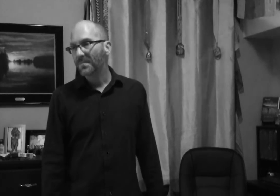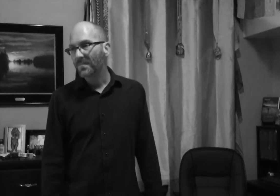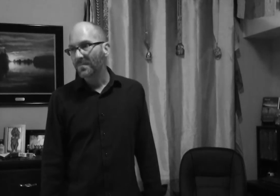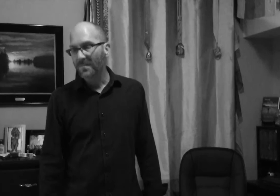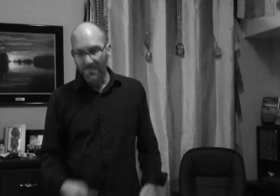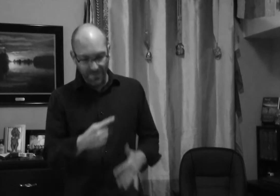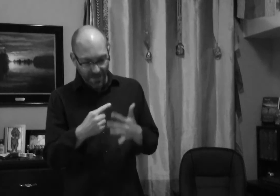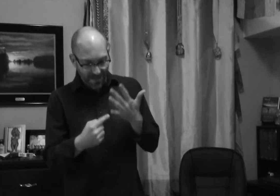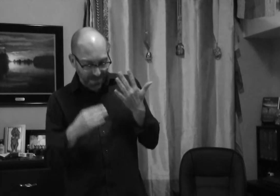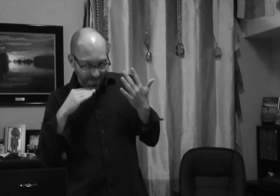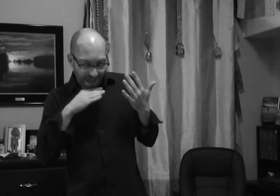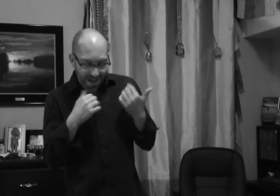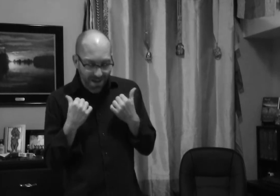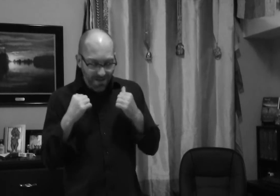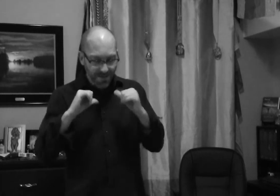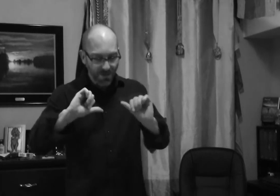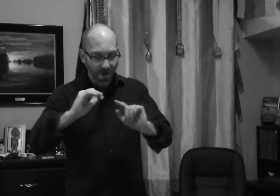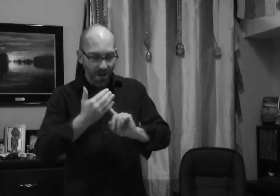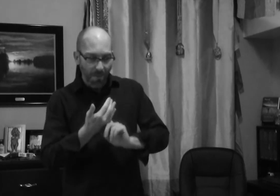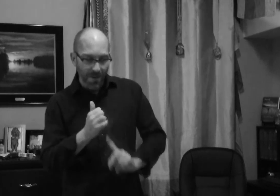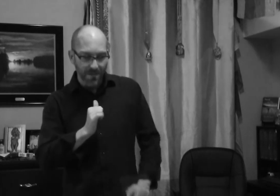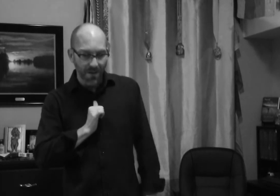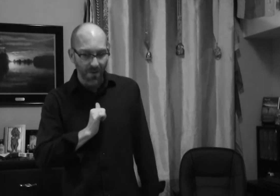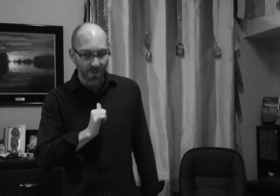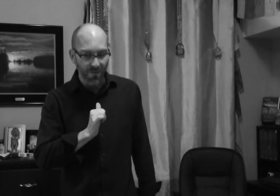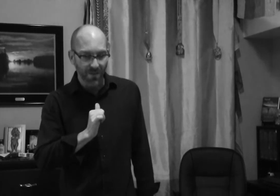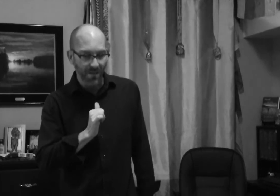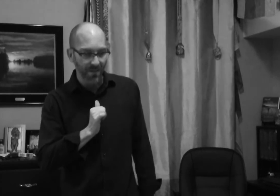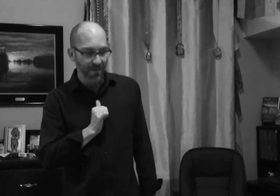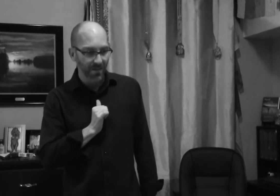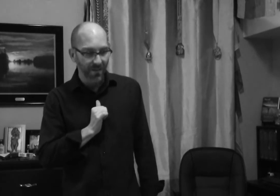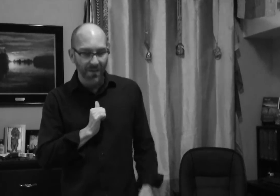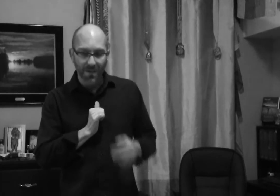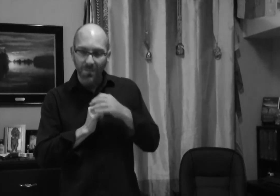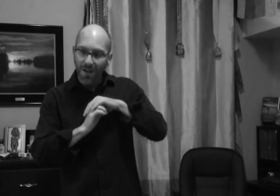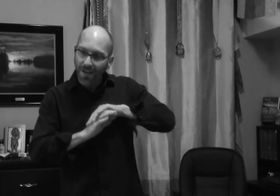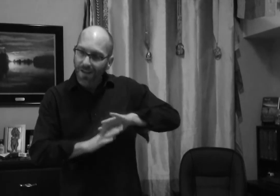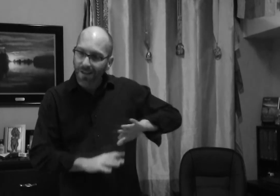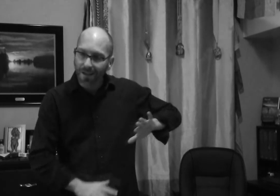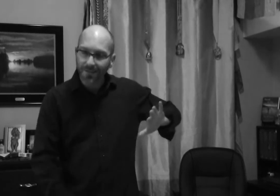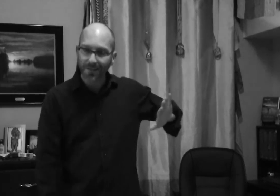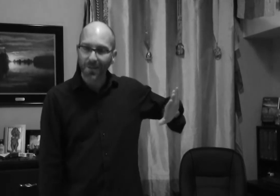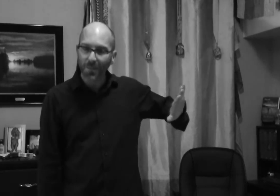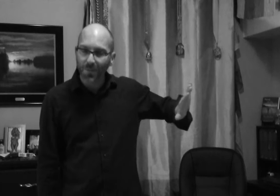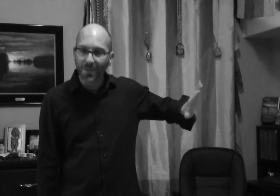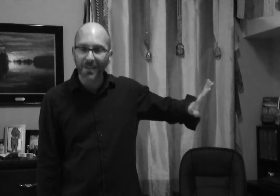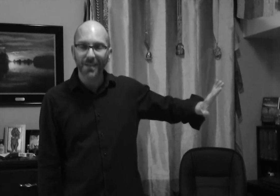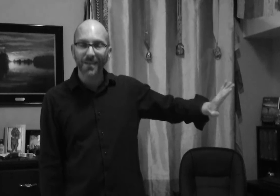Some lies I told myself I'm glad I didn't believe